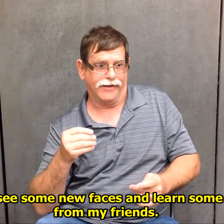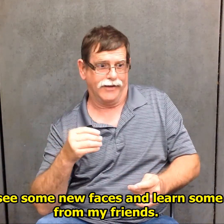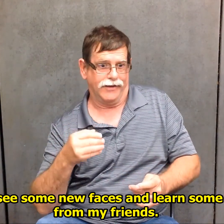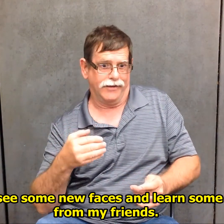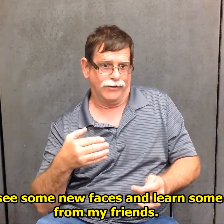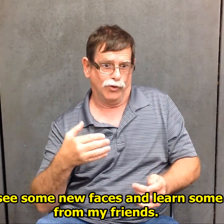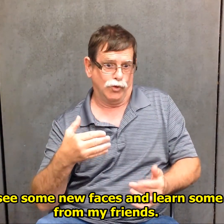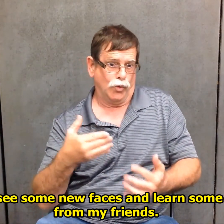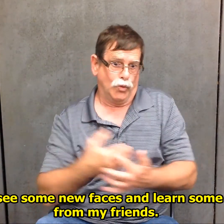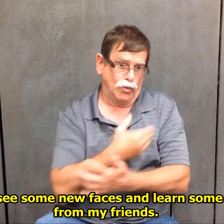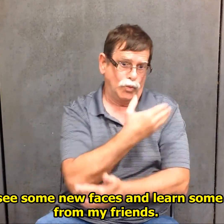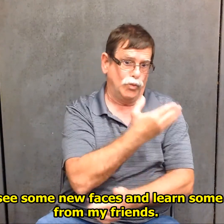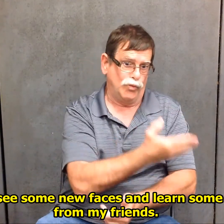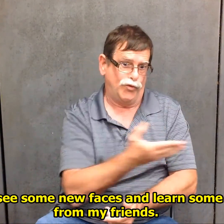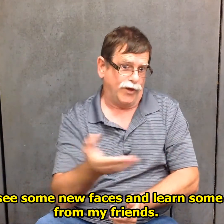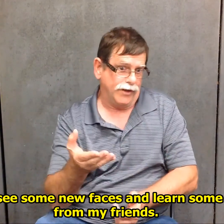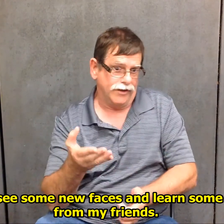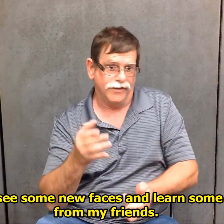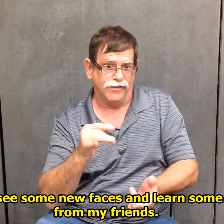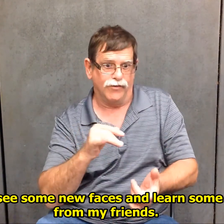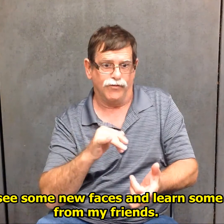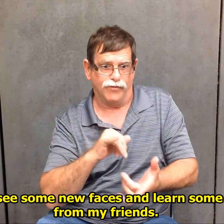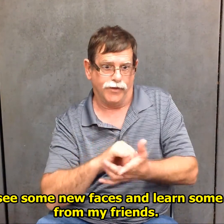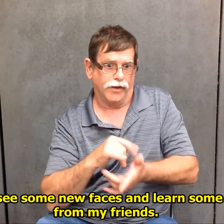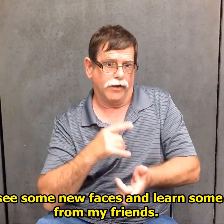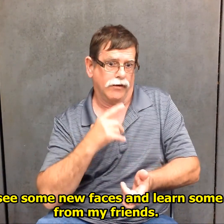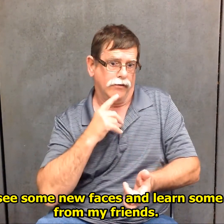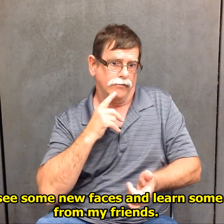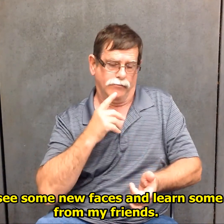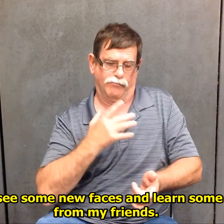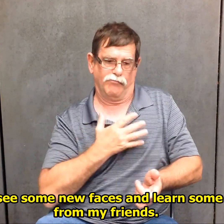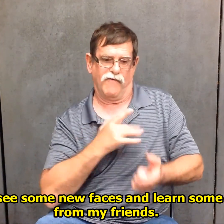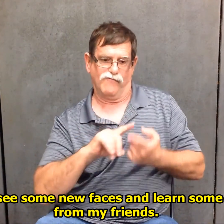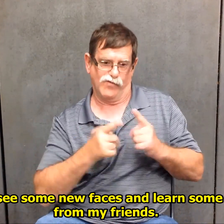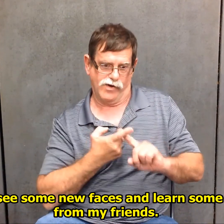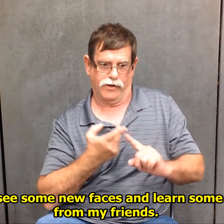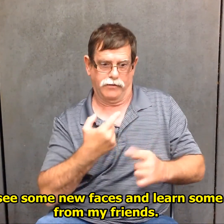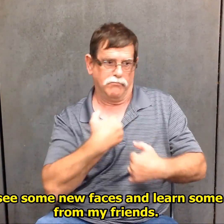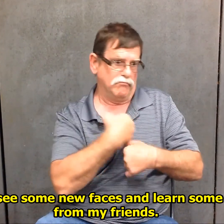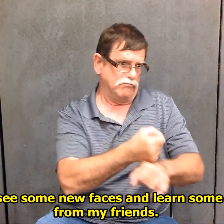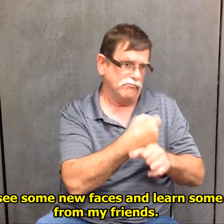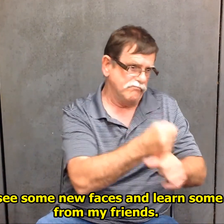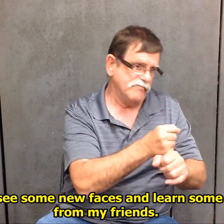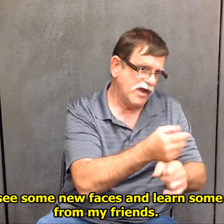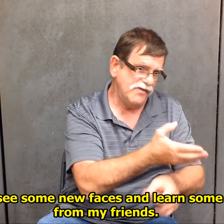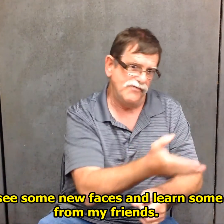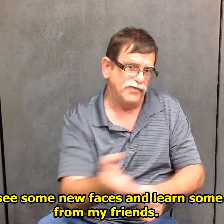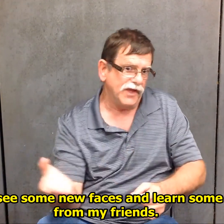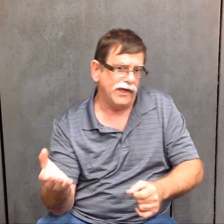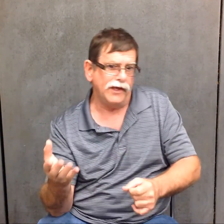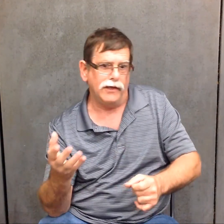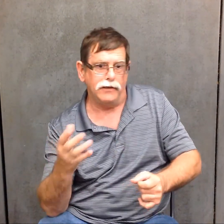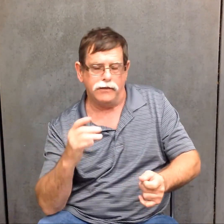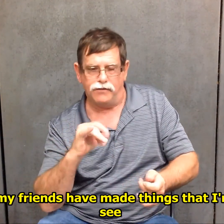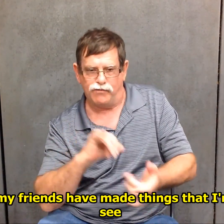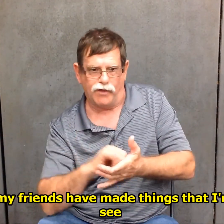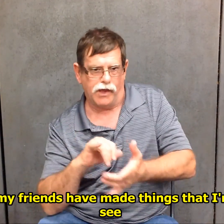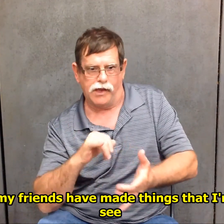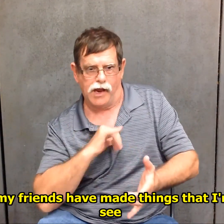I also get to see some new faces and learn some new things from my friends. Some of my